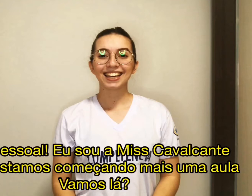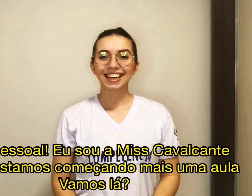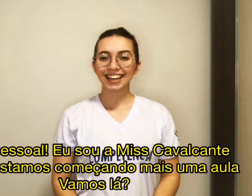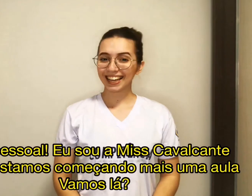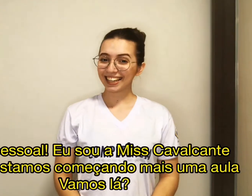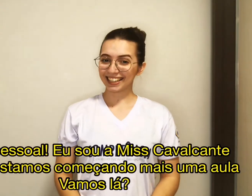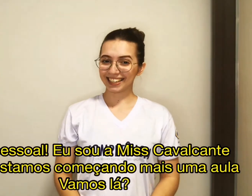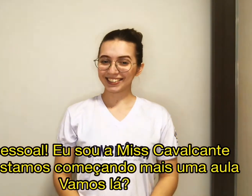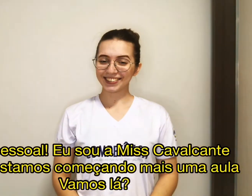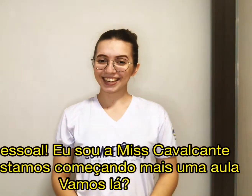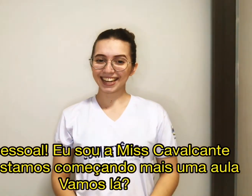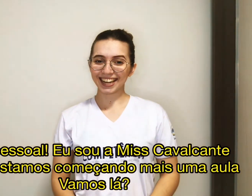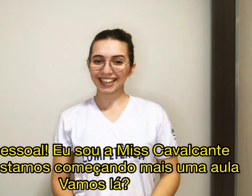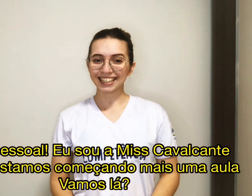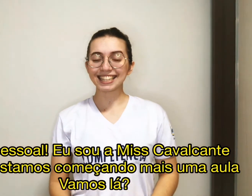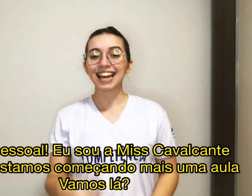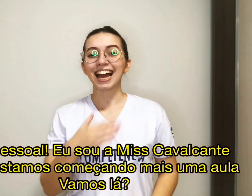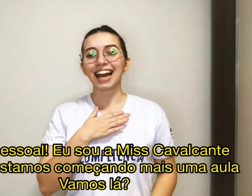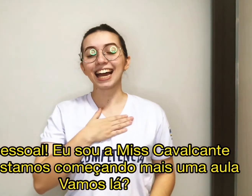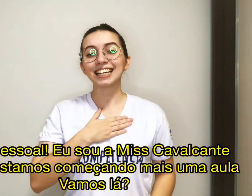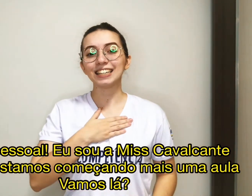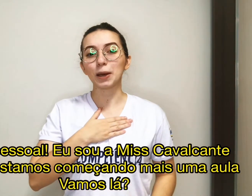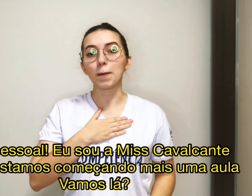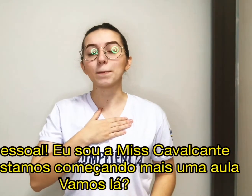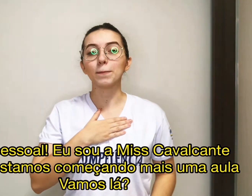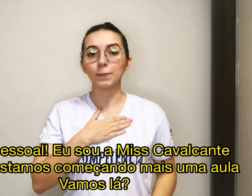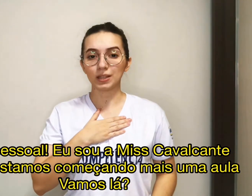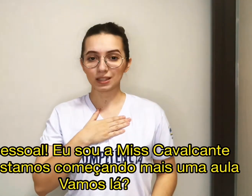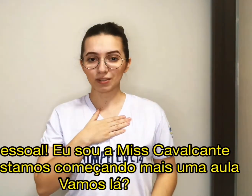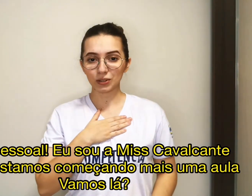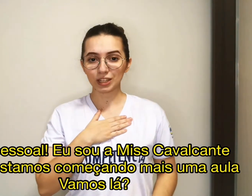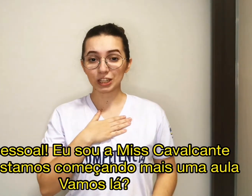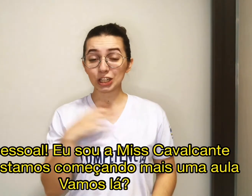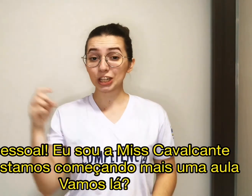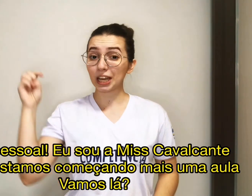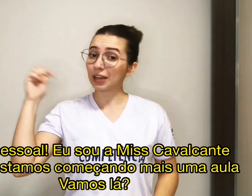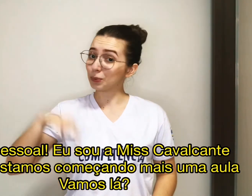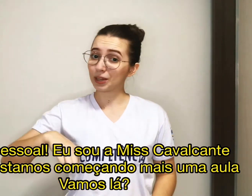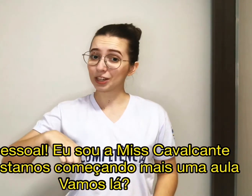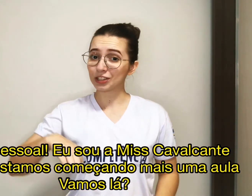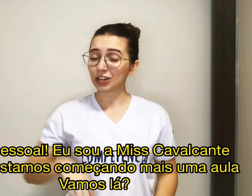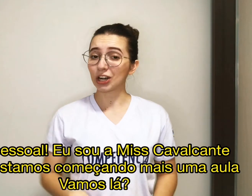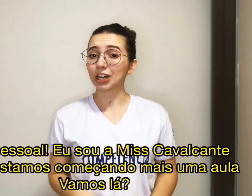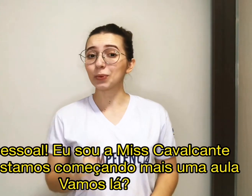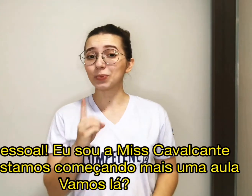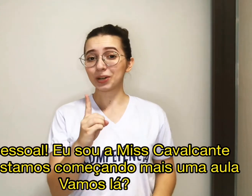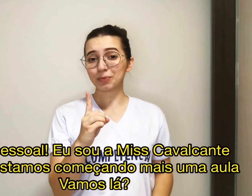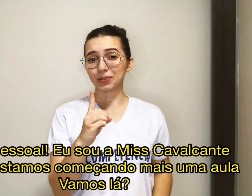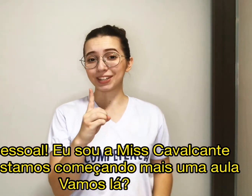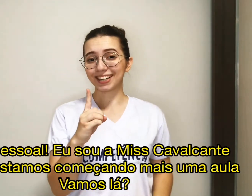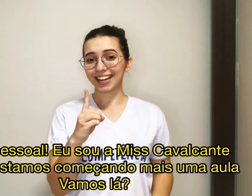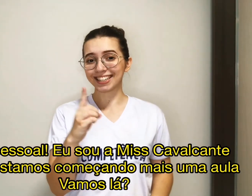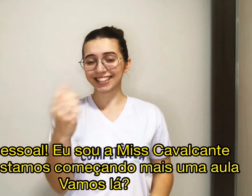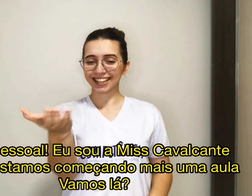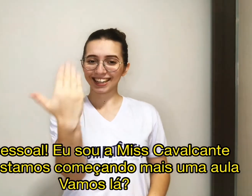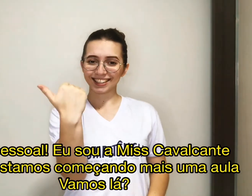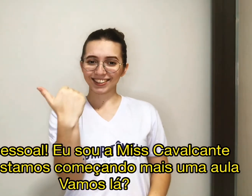Hello, guys! I am Miss Cavalcanti and we are starting one more class. Let's go!